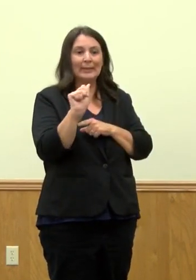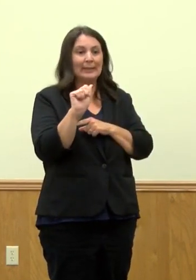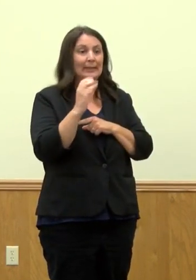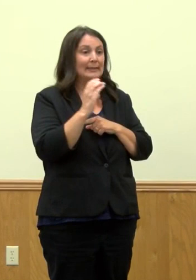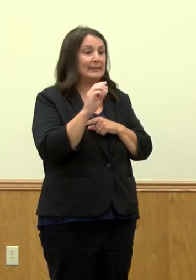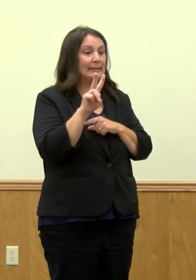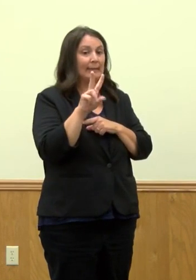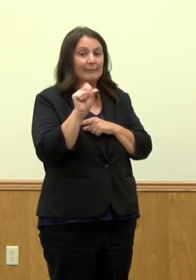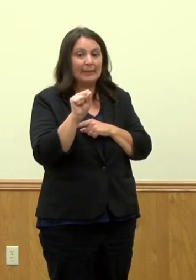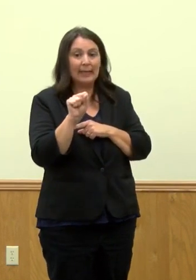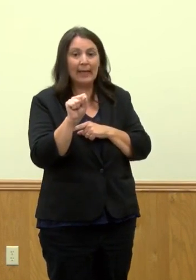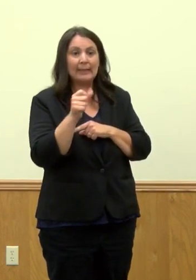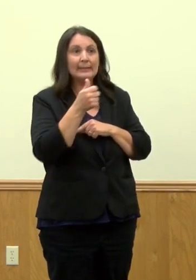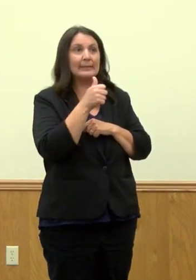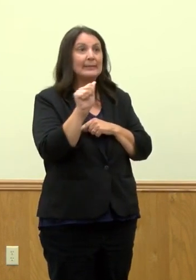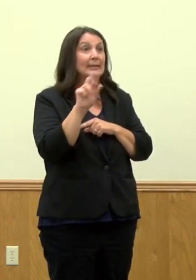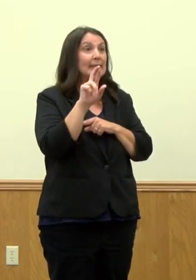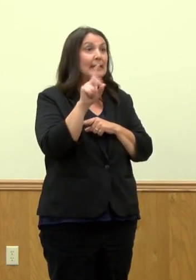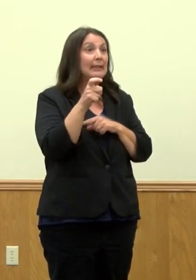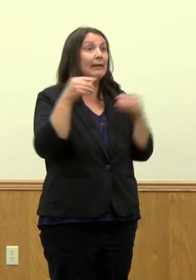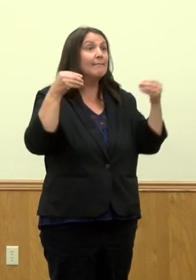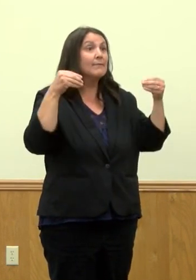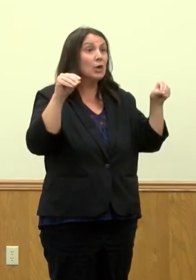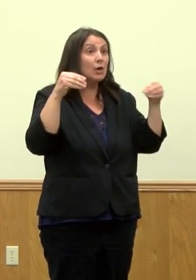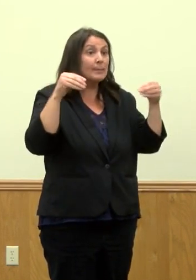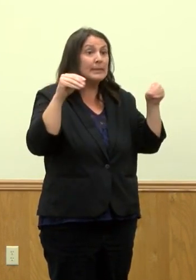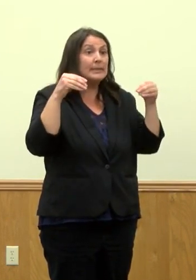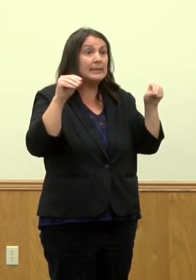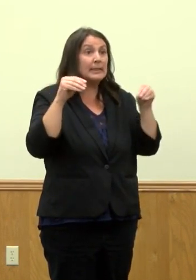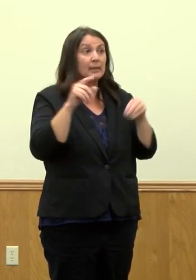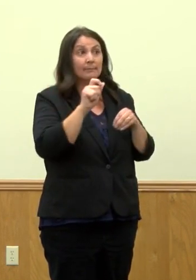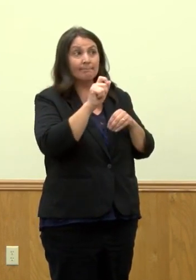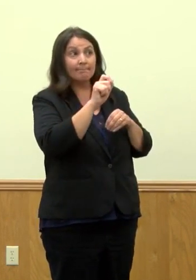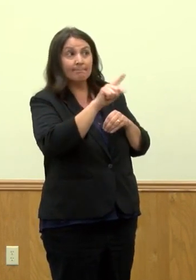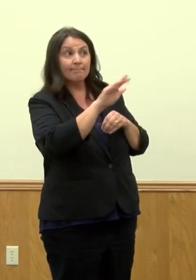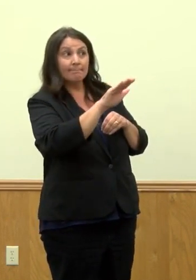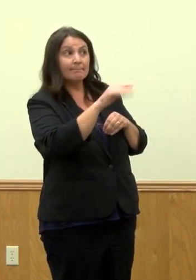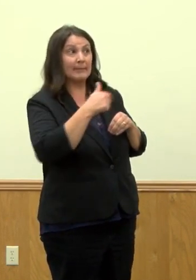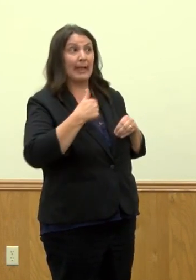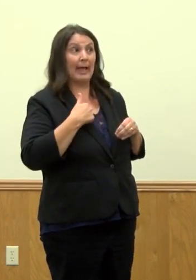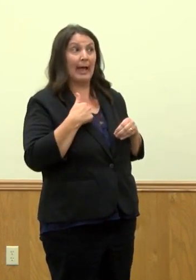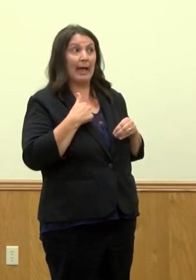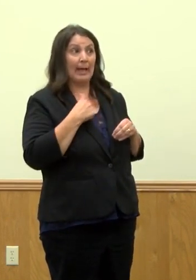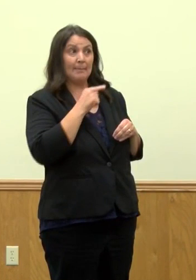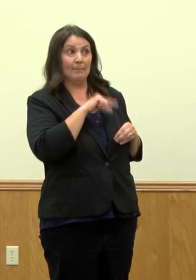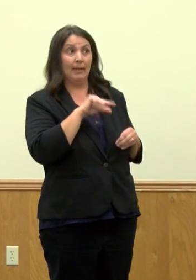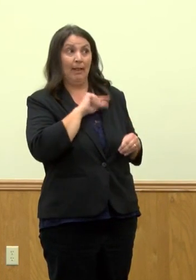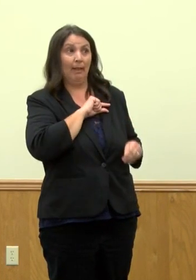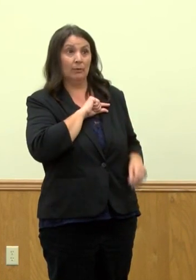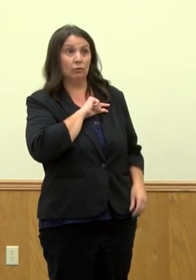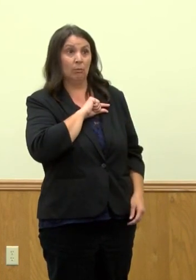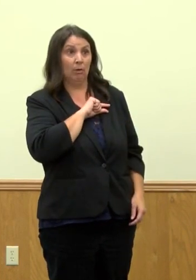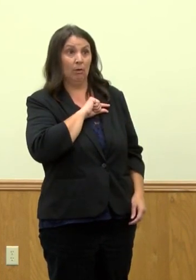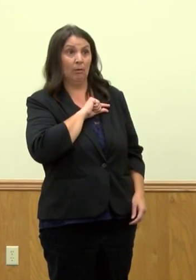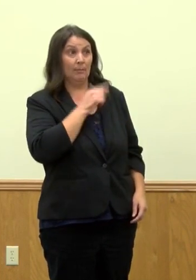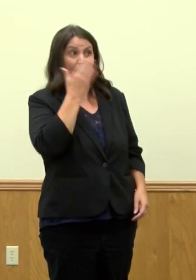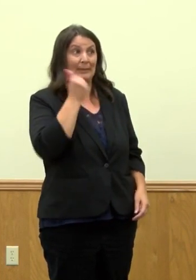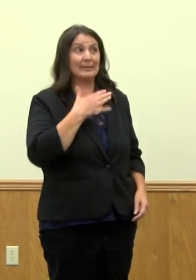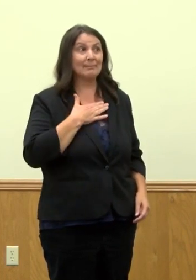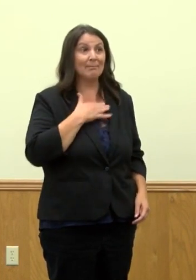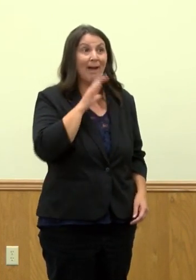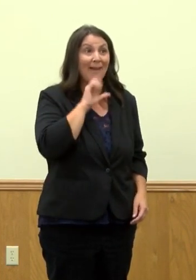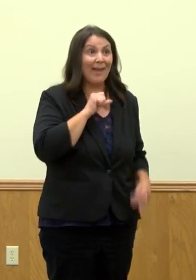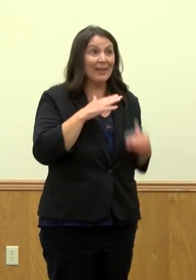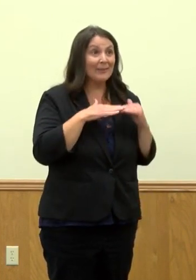CVS or any pharmacy that is available, and you just assess that you're either one who's eligible either through age, through